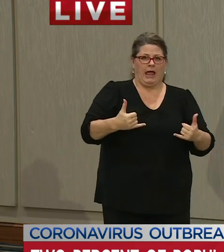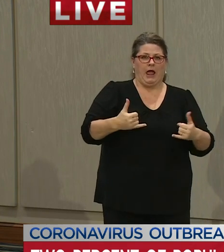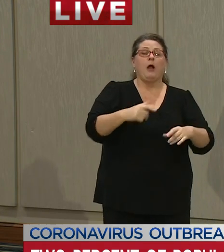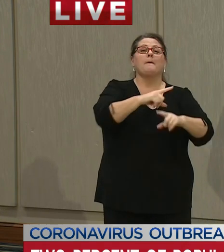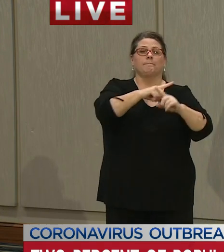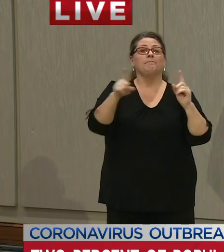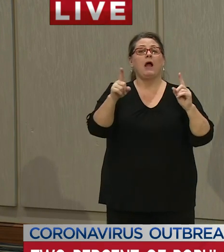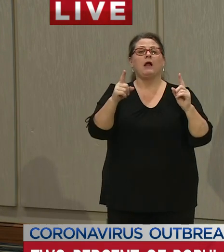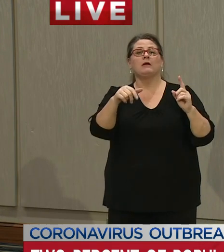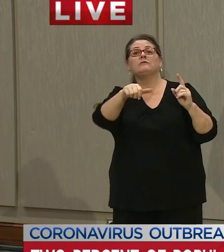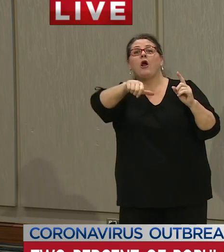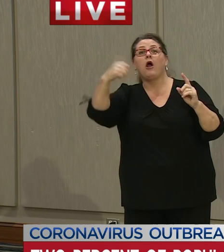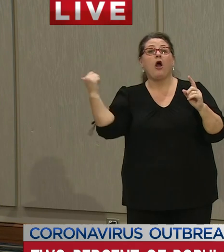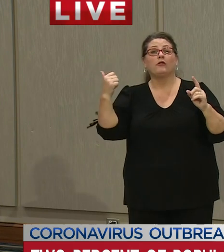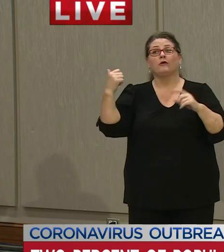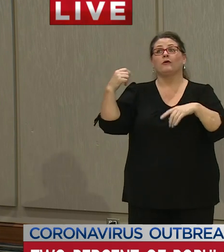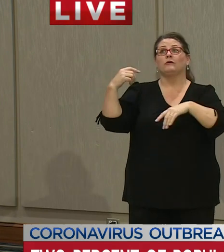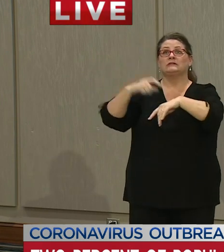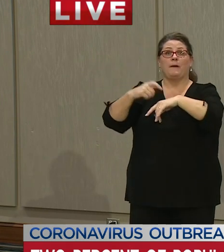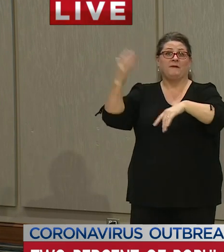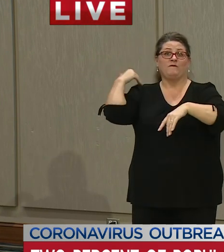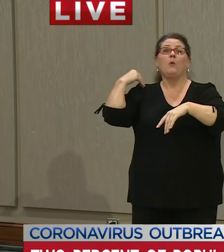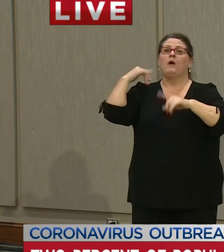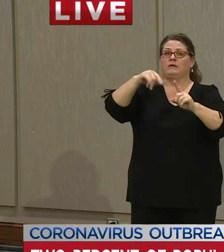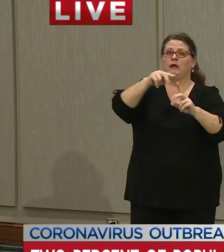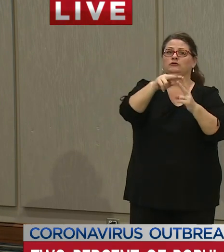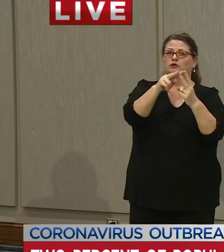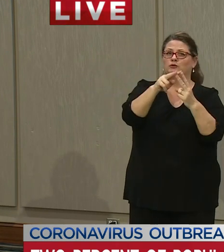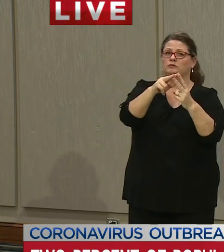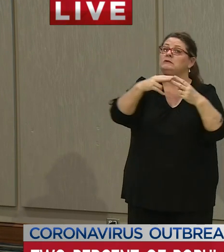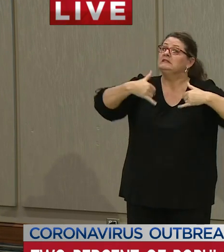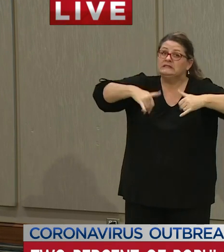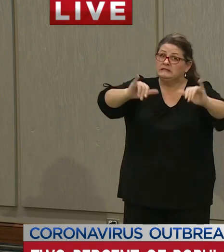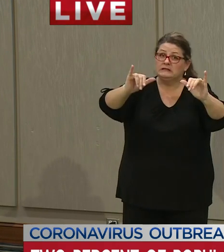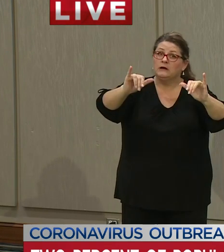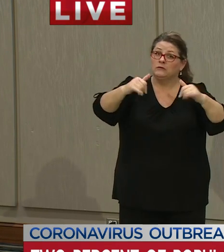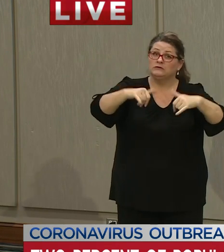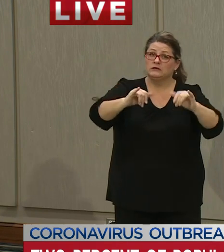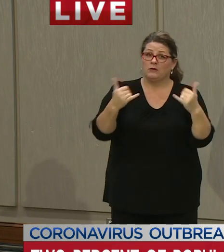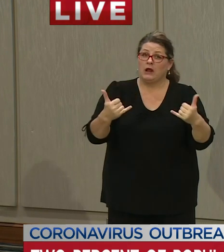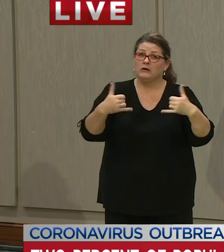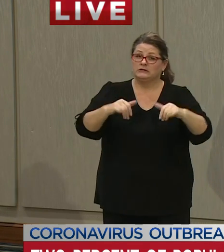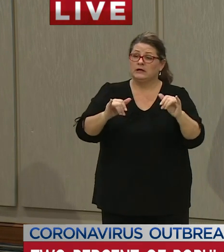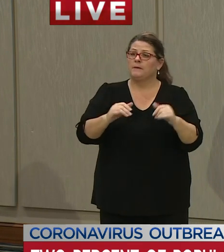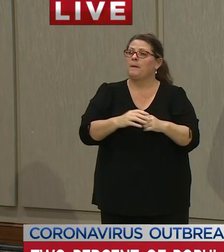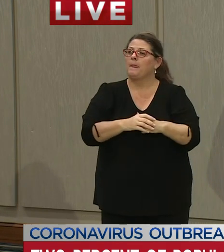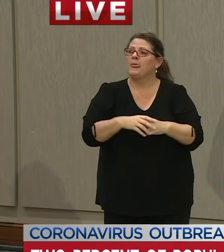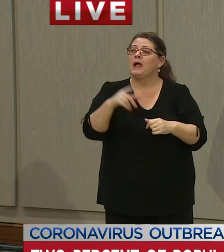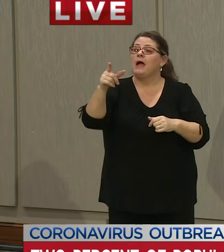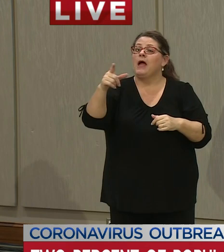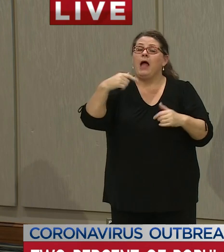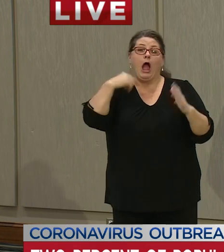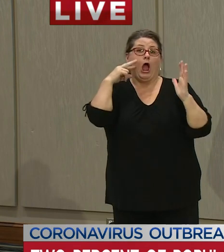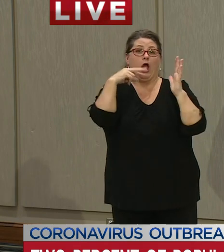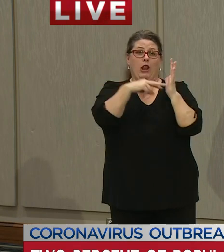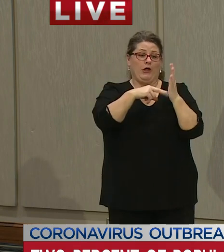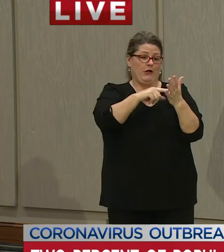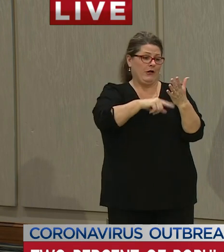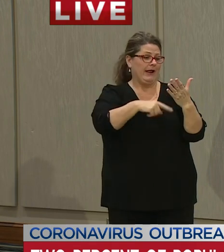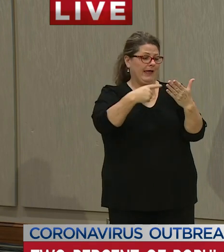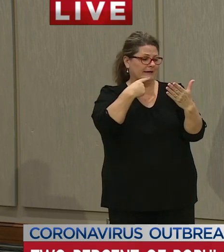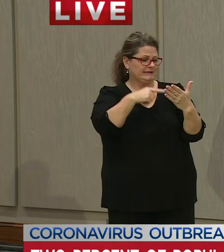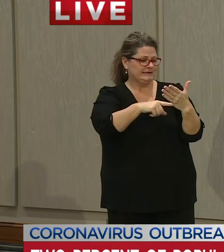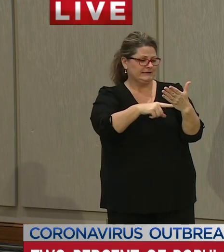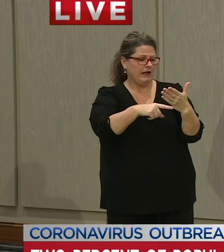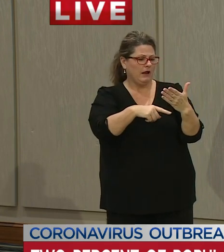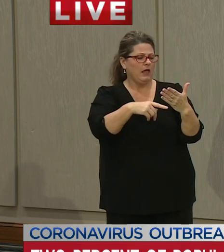effect and and they're still in effect yes ma'am when it comes to the mass i'm getting questions from viewers uh they want to know why